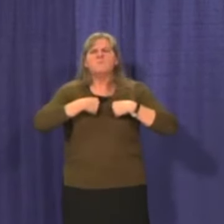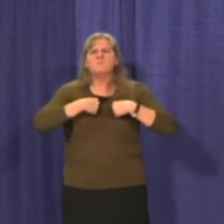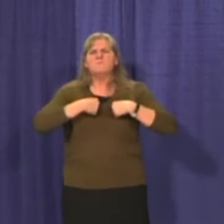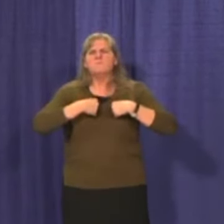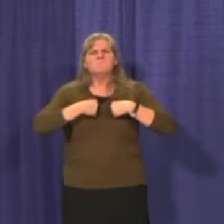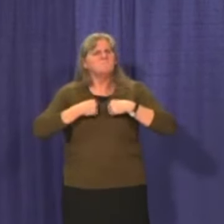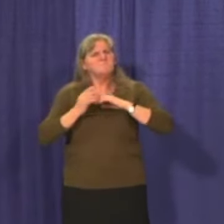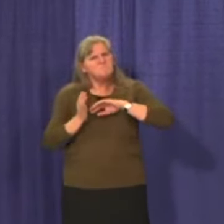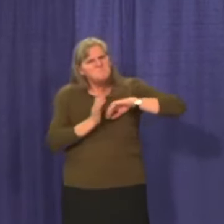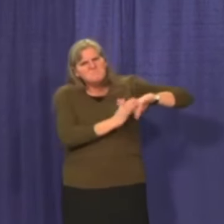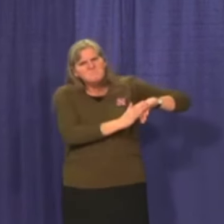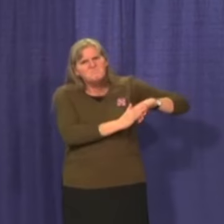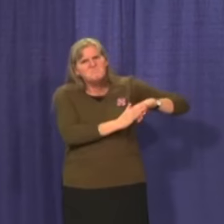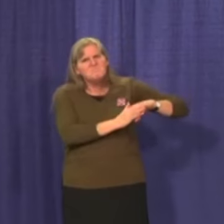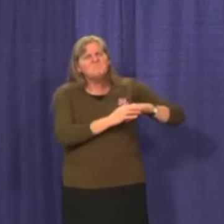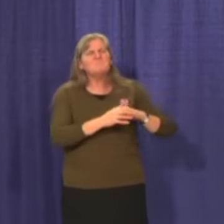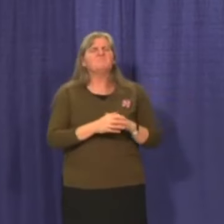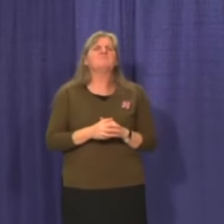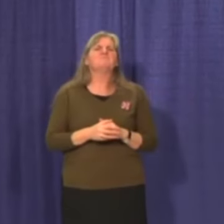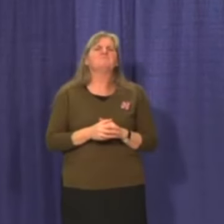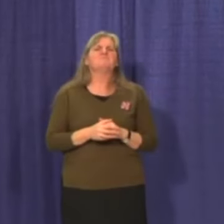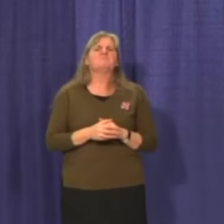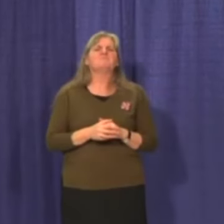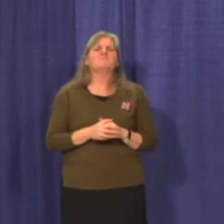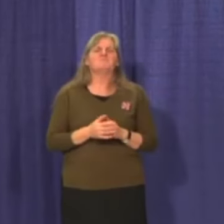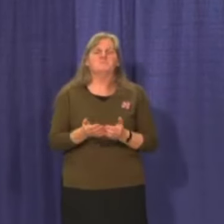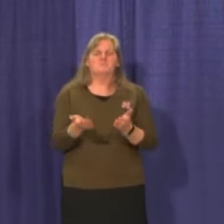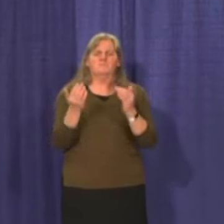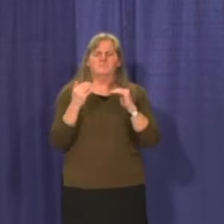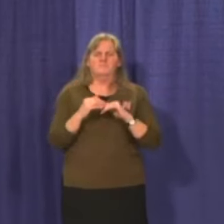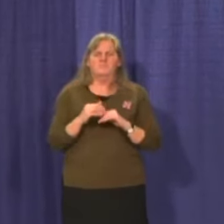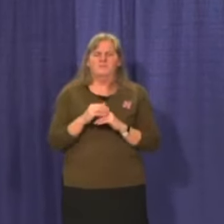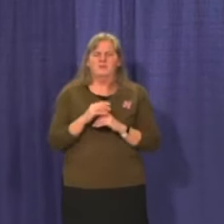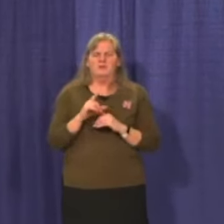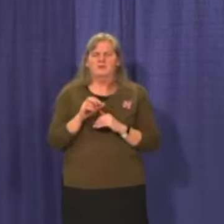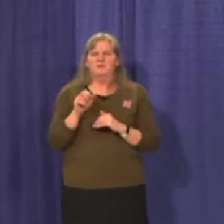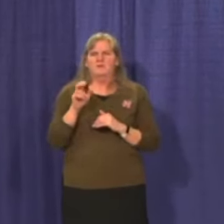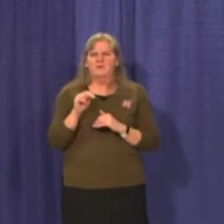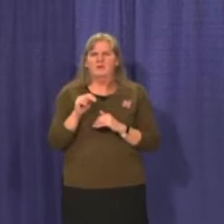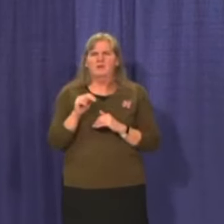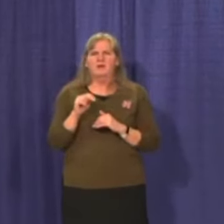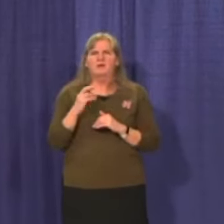Thank you. We'll move now to Lauren, Radio-Canada.